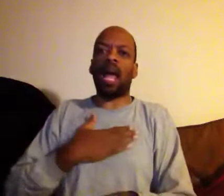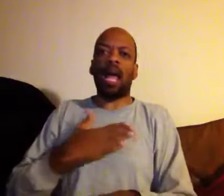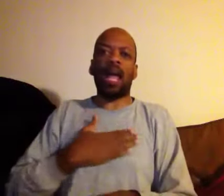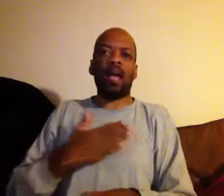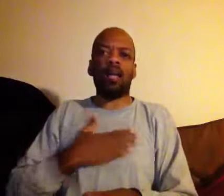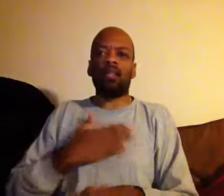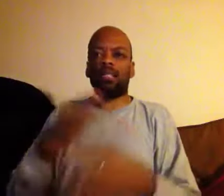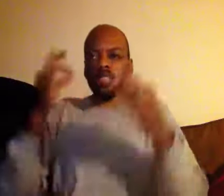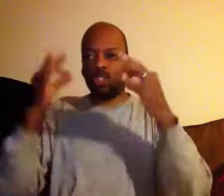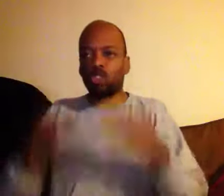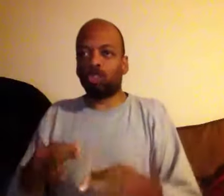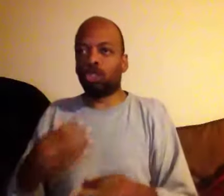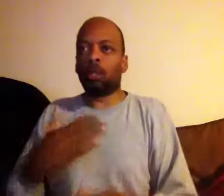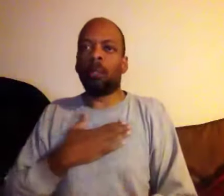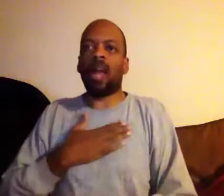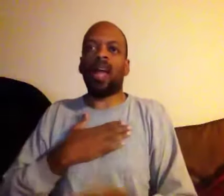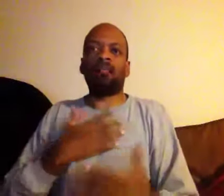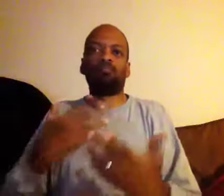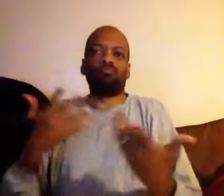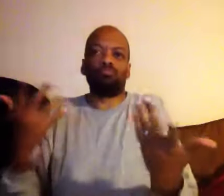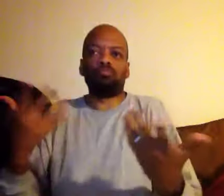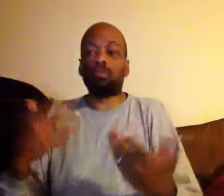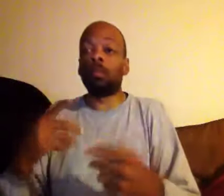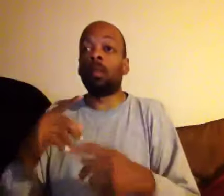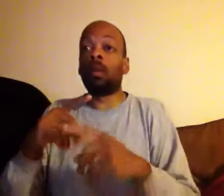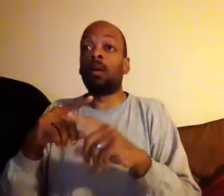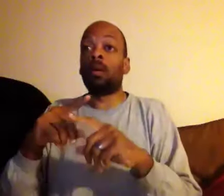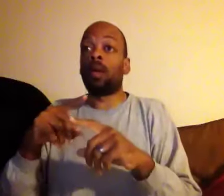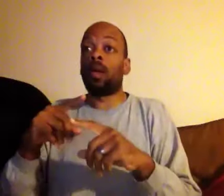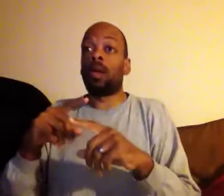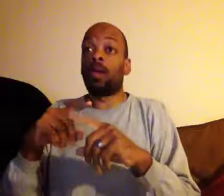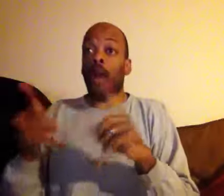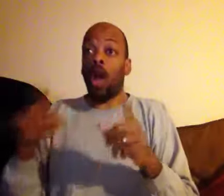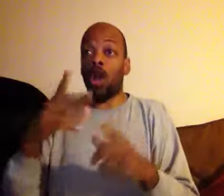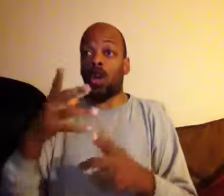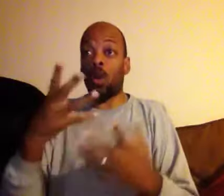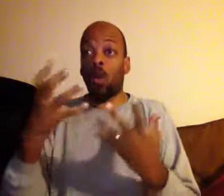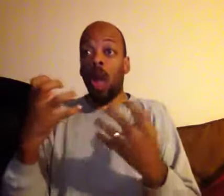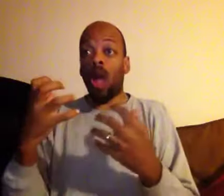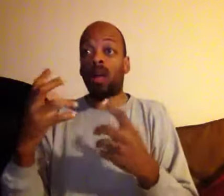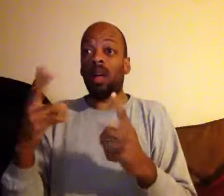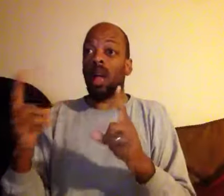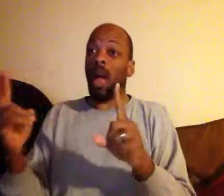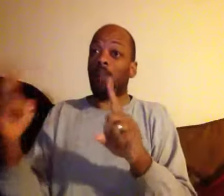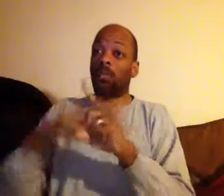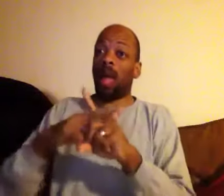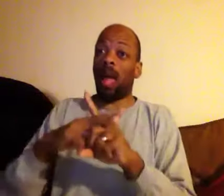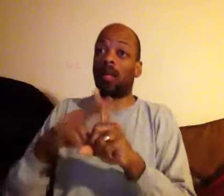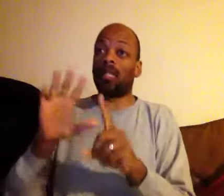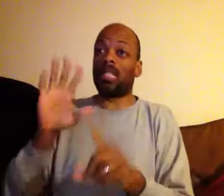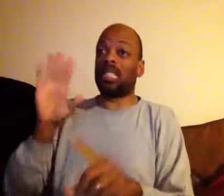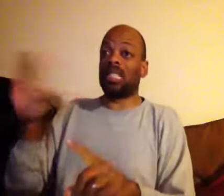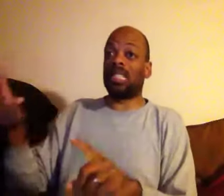i'll show you where i buried him you're bluffing what you're slow playing me